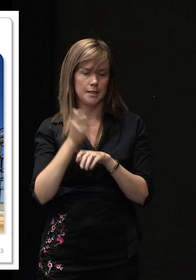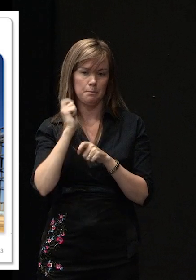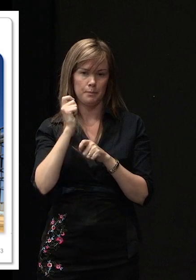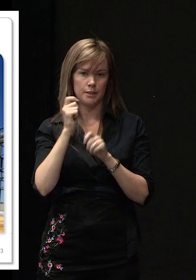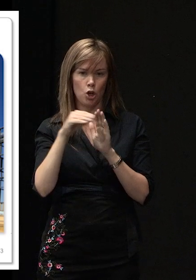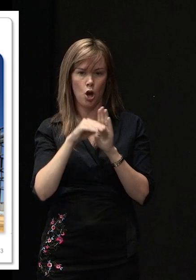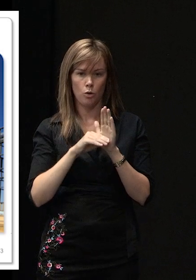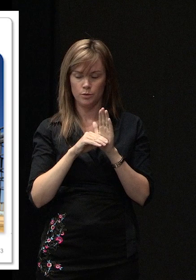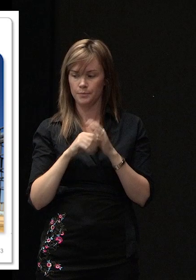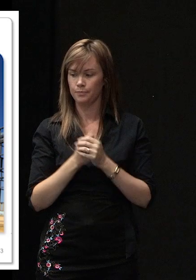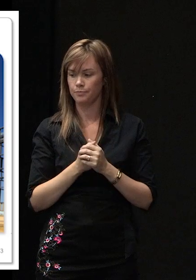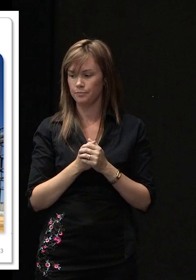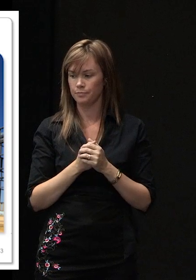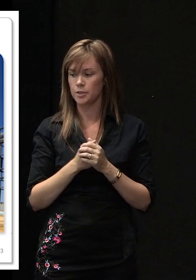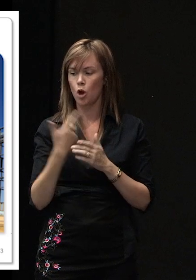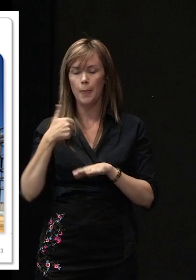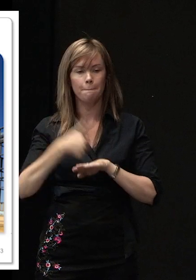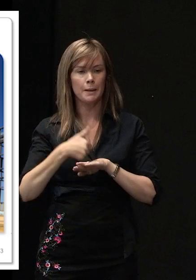minimum national building standards